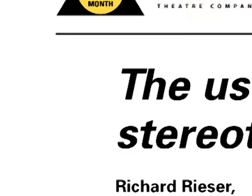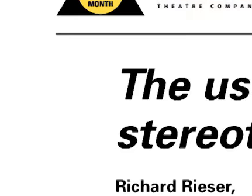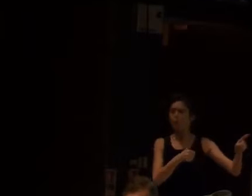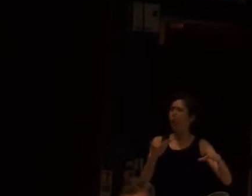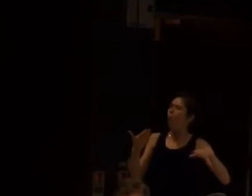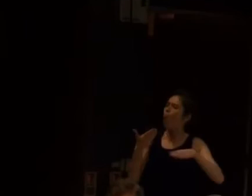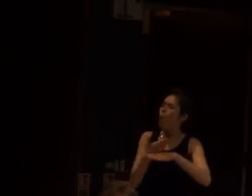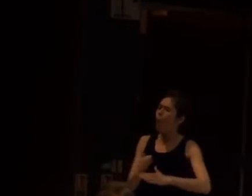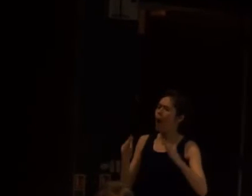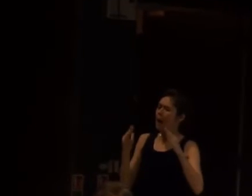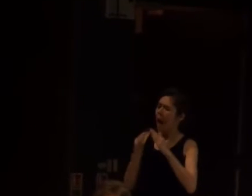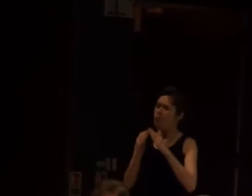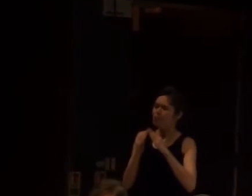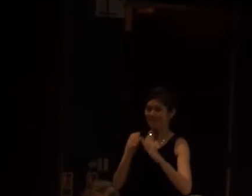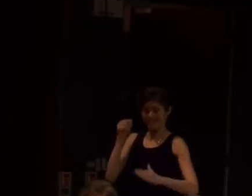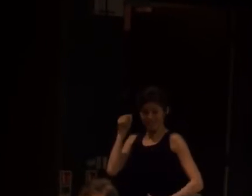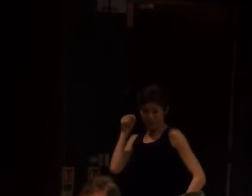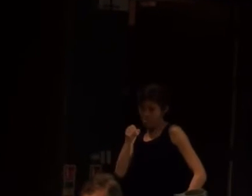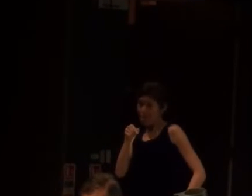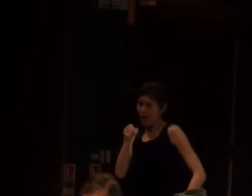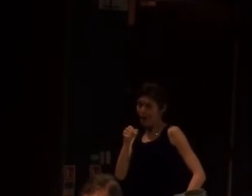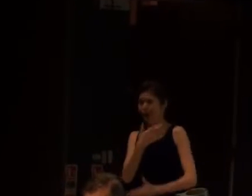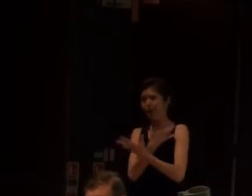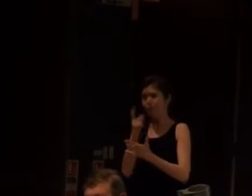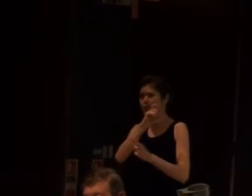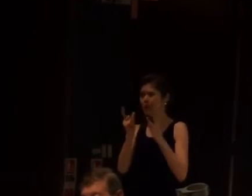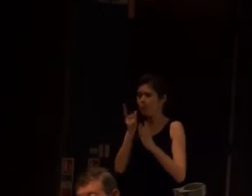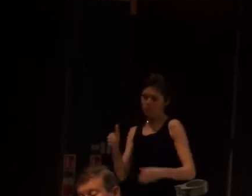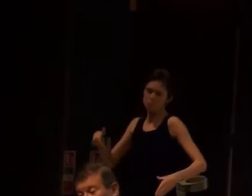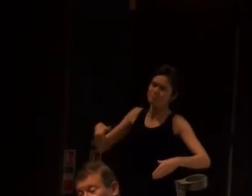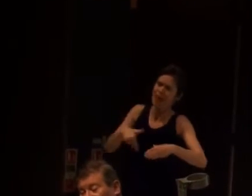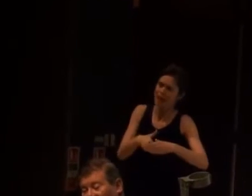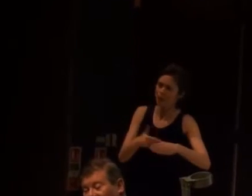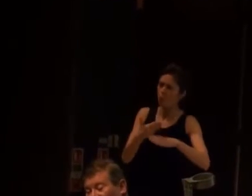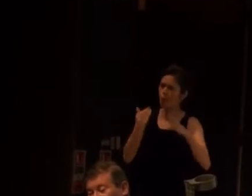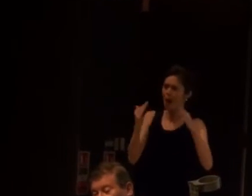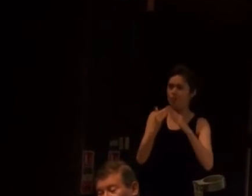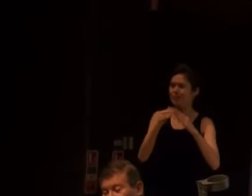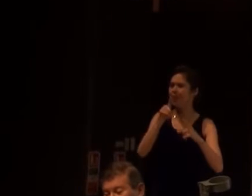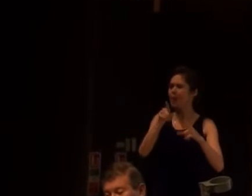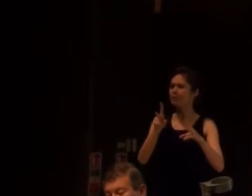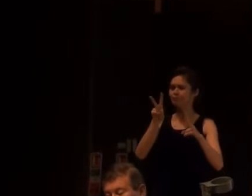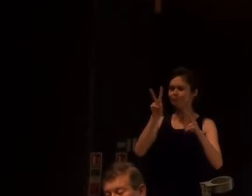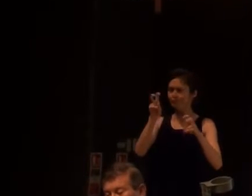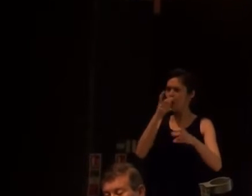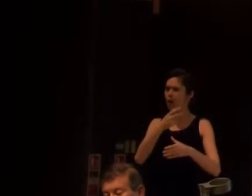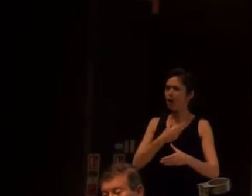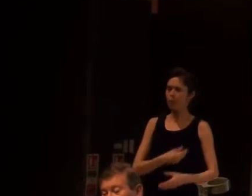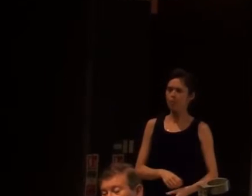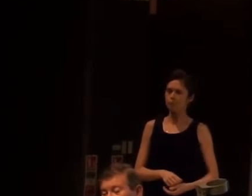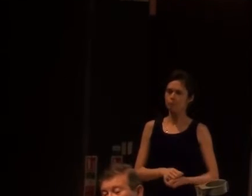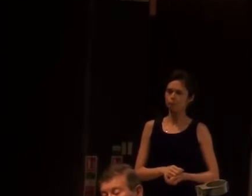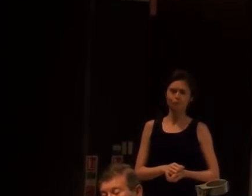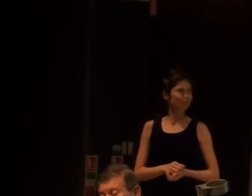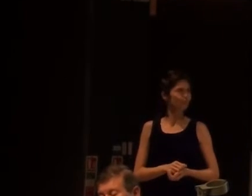workhouse where a large proportion of disabled people were placed. The original Hunchback of Notre Dame, although